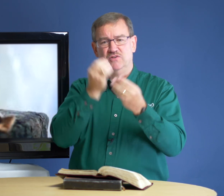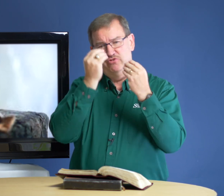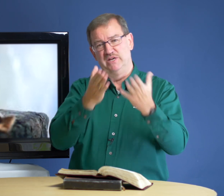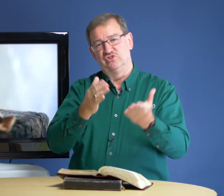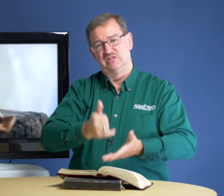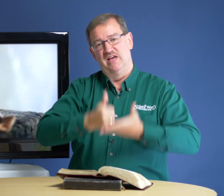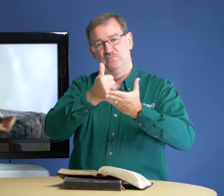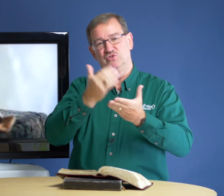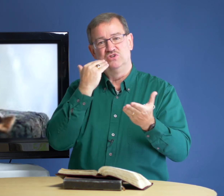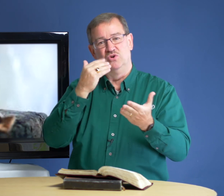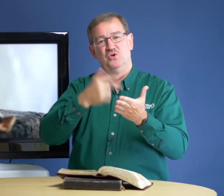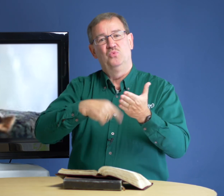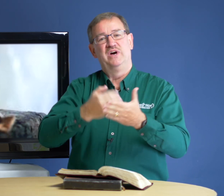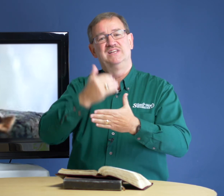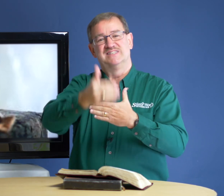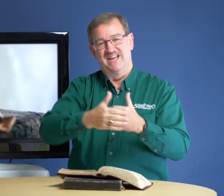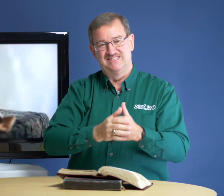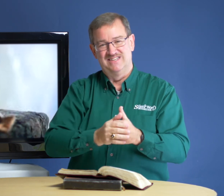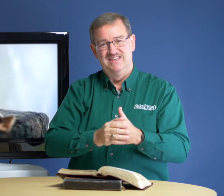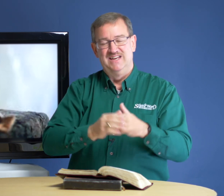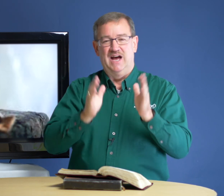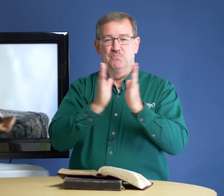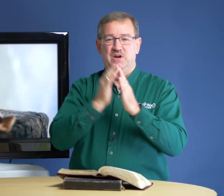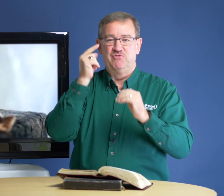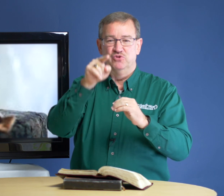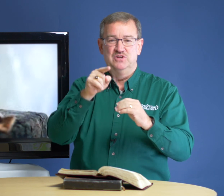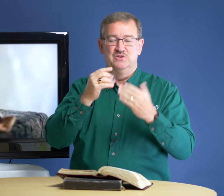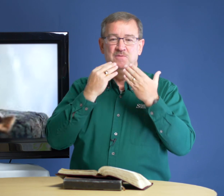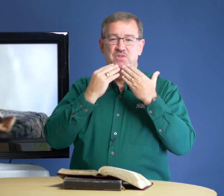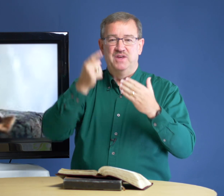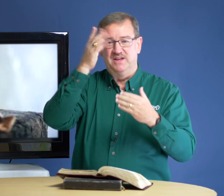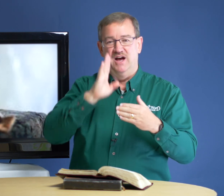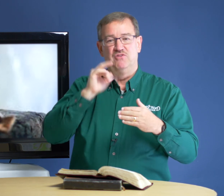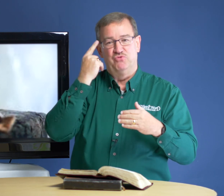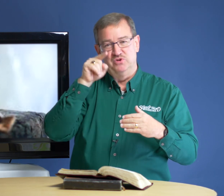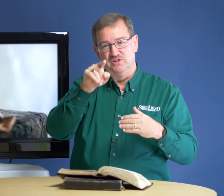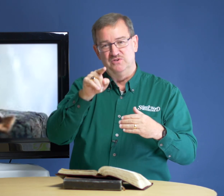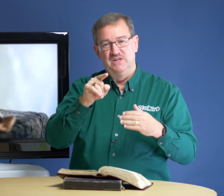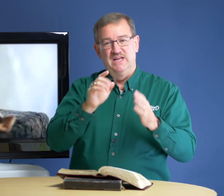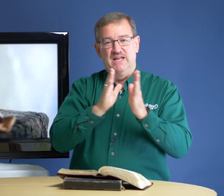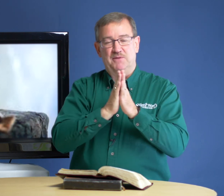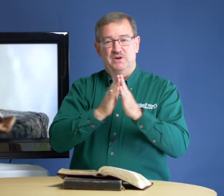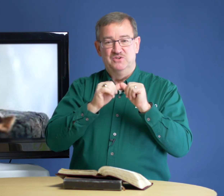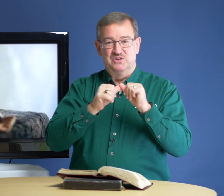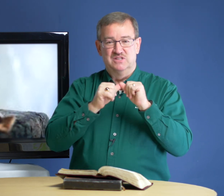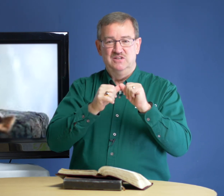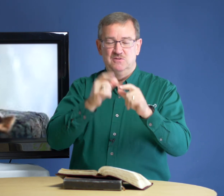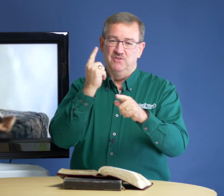information to help you to know what is next. I'm praying for you. Thank God for you. And I pray you'll continue to be